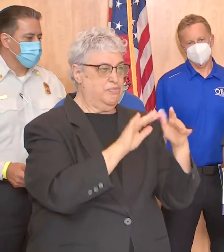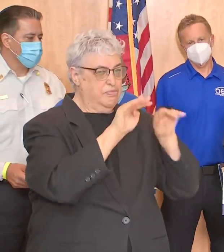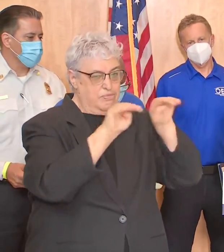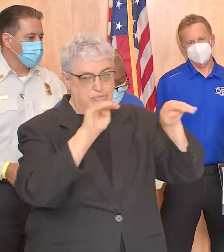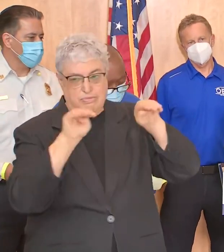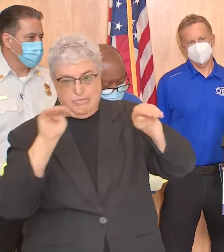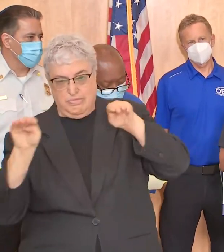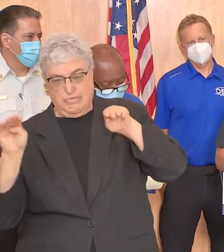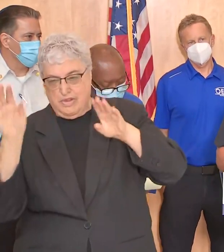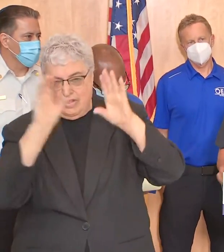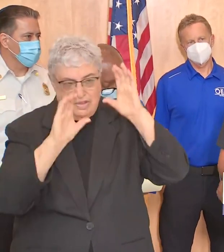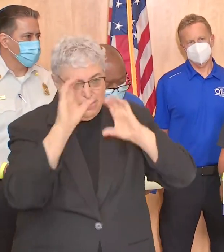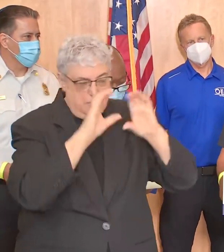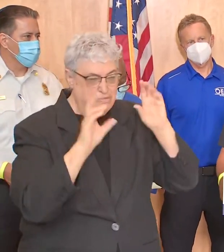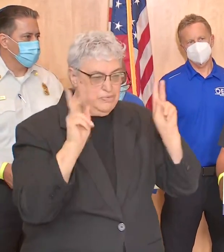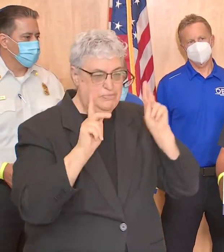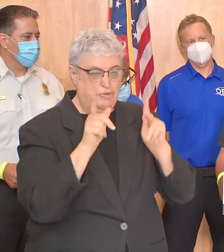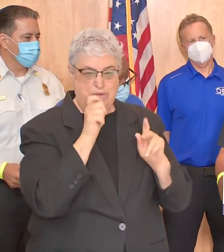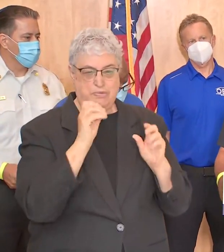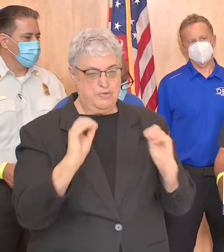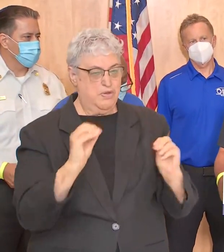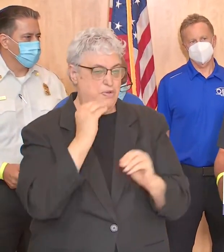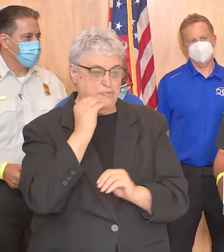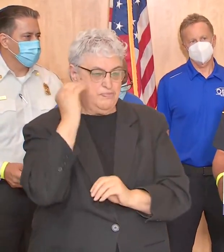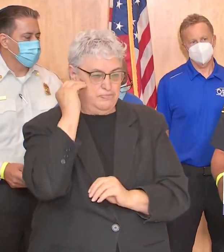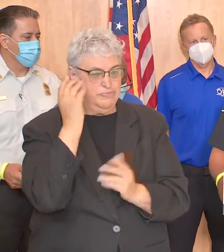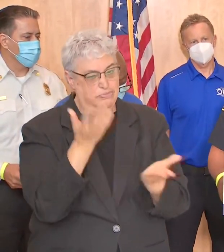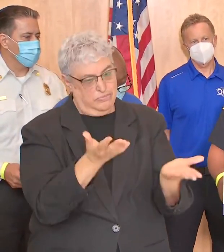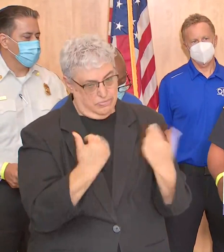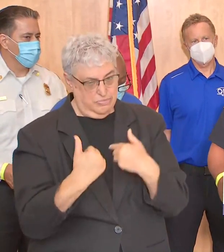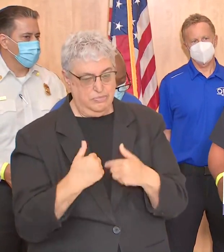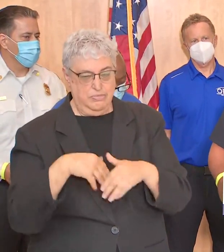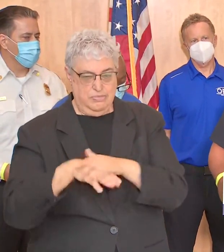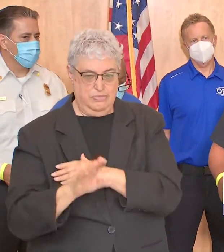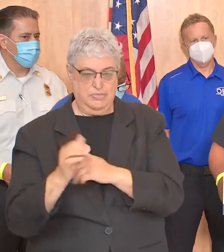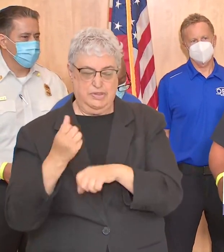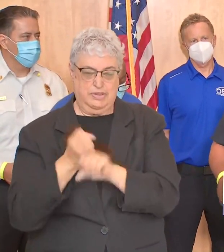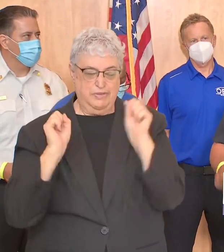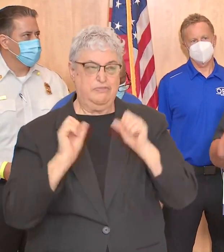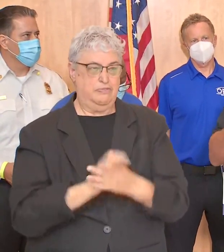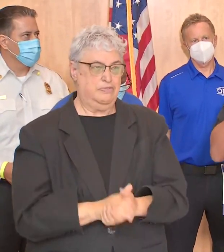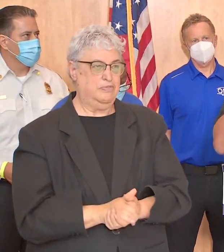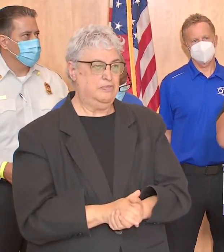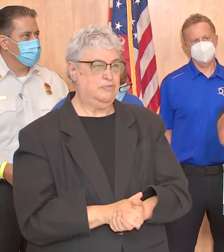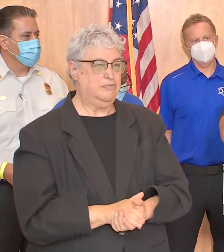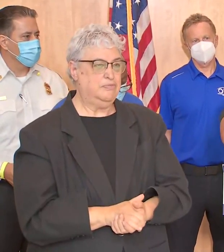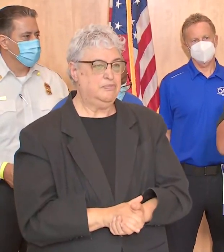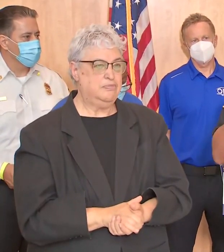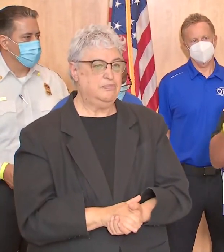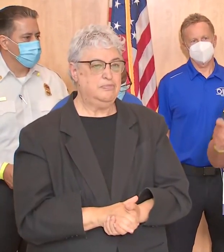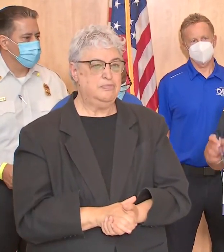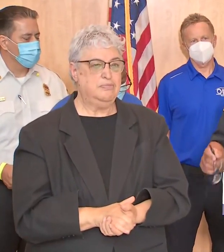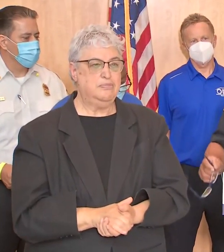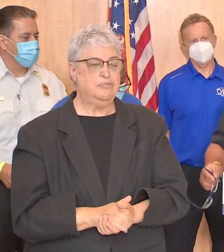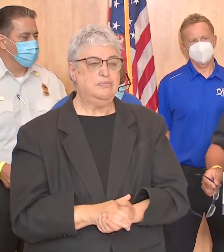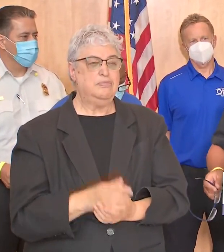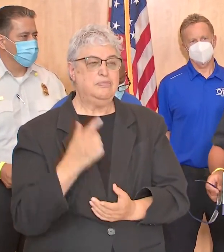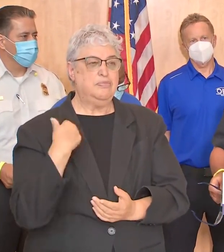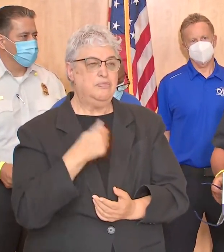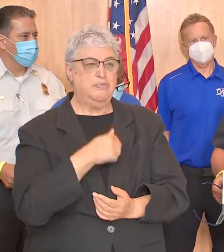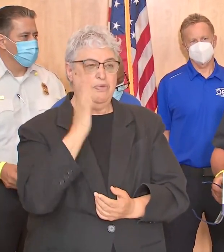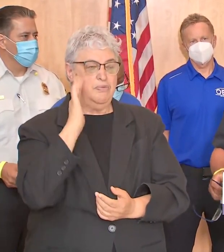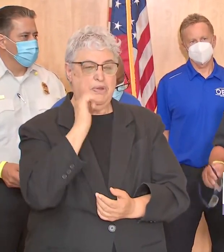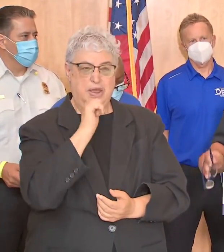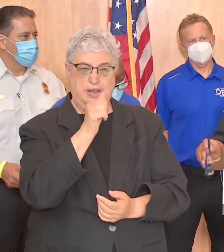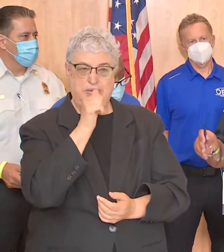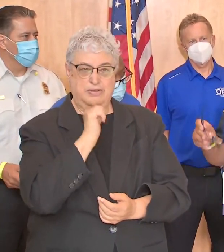checking in with our homeless population offering to get them to shelter the last thing we want to say is that we will not tolerate